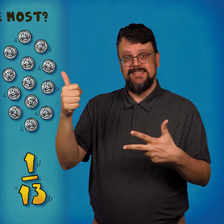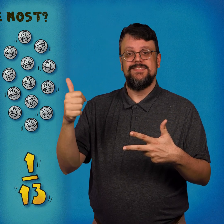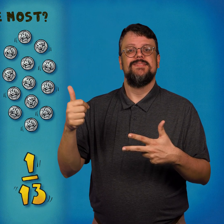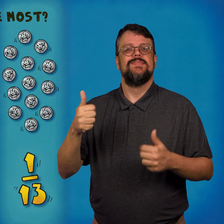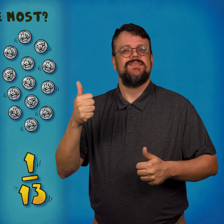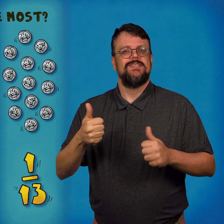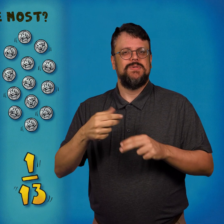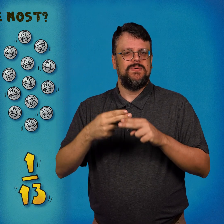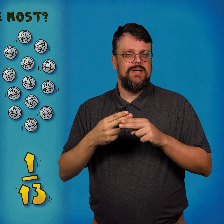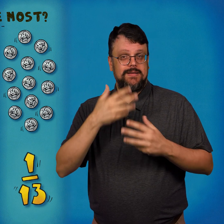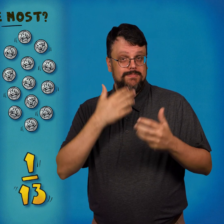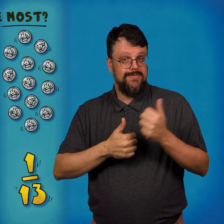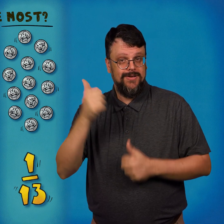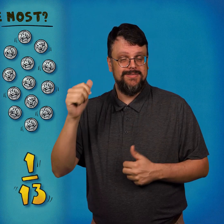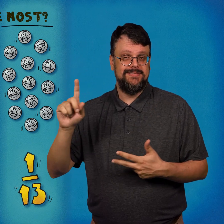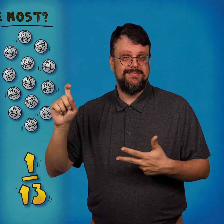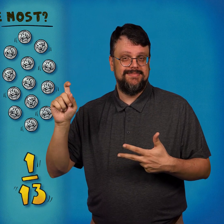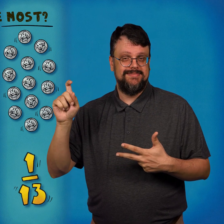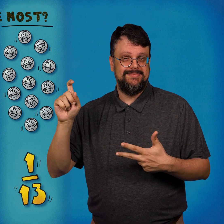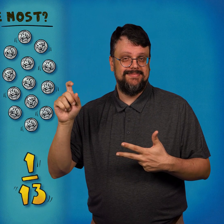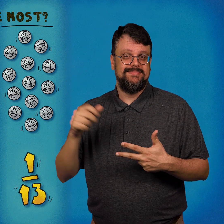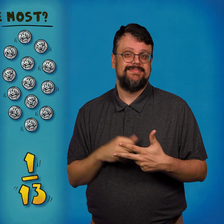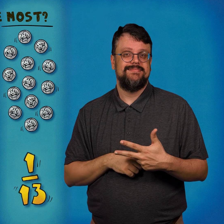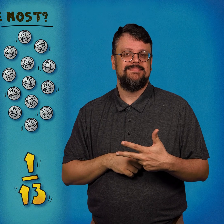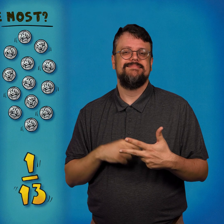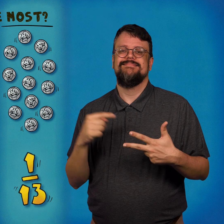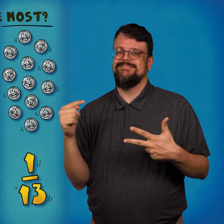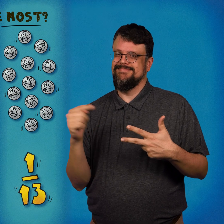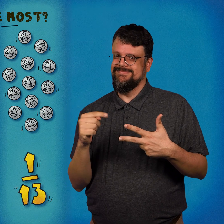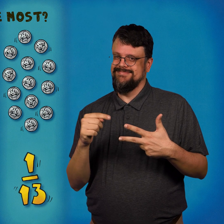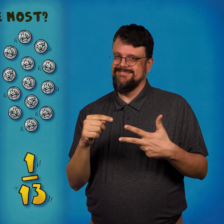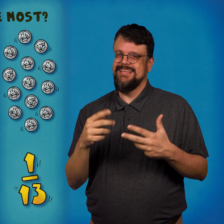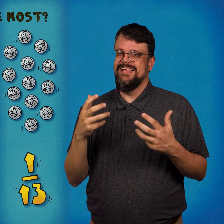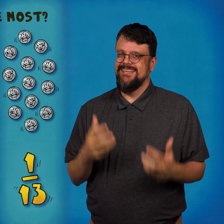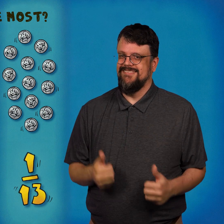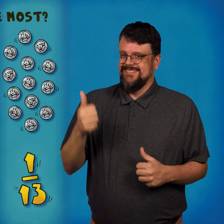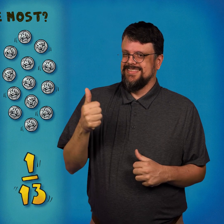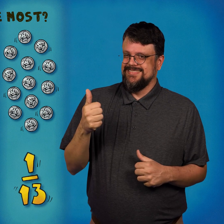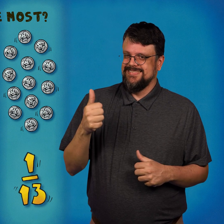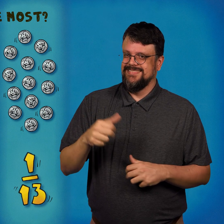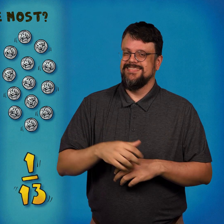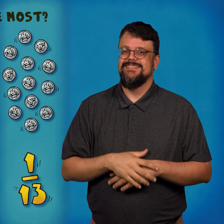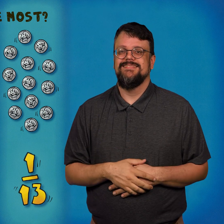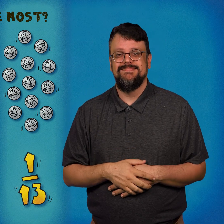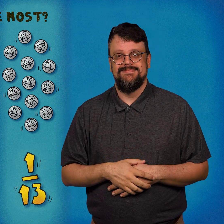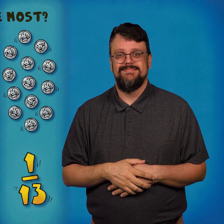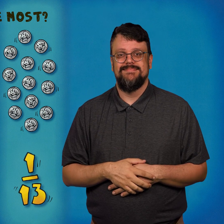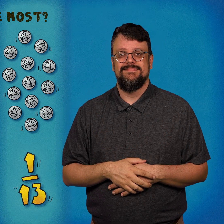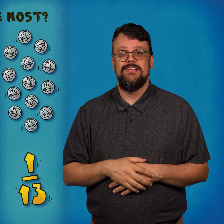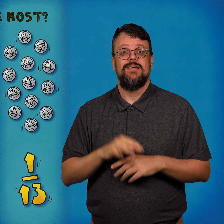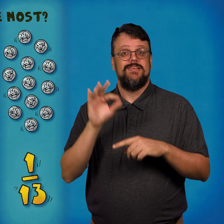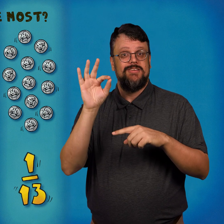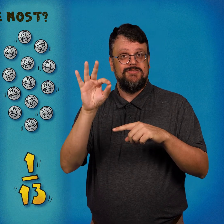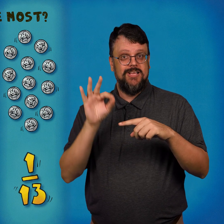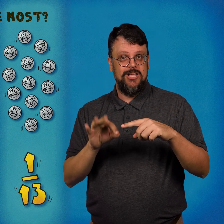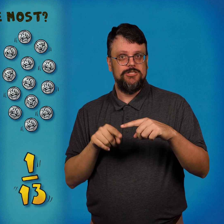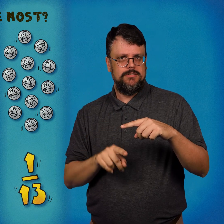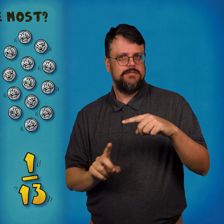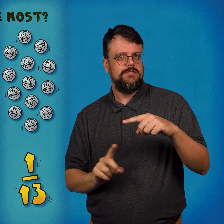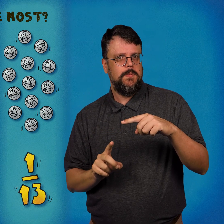Which coin weighs the most? The nickel is the heaviest of the three coins. The smaller